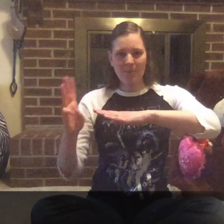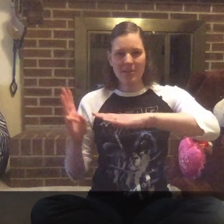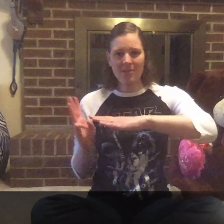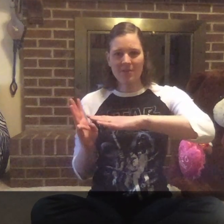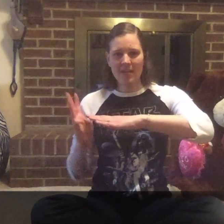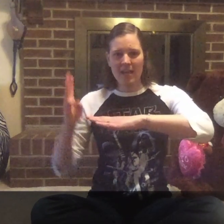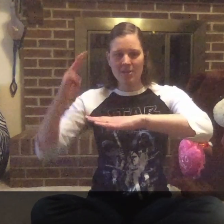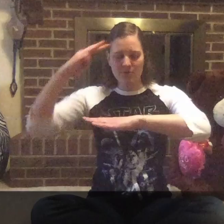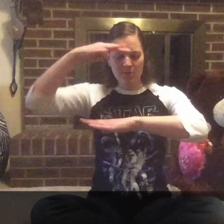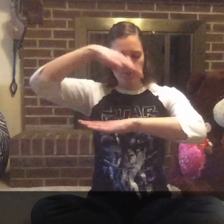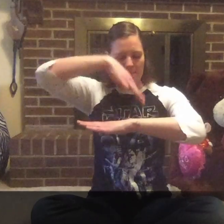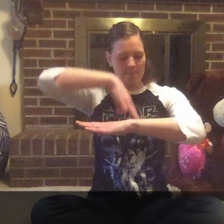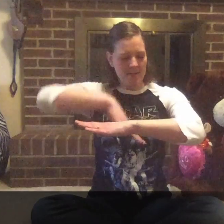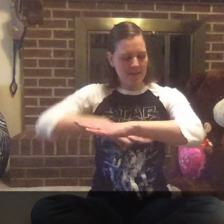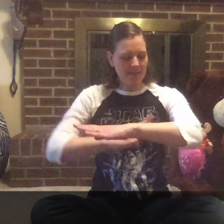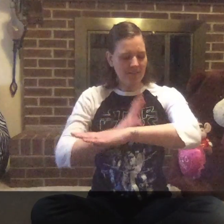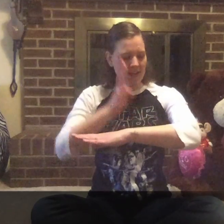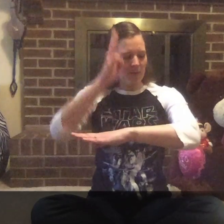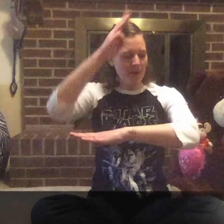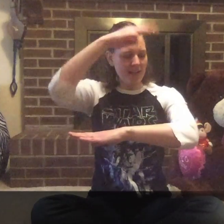and you swim like a whale.